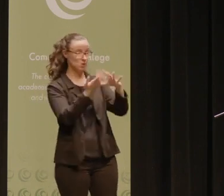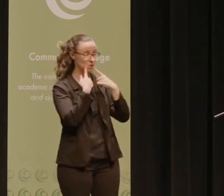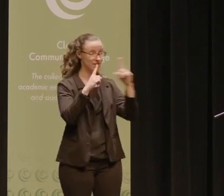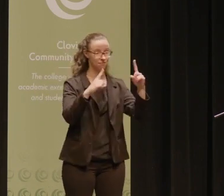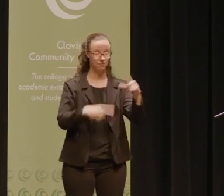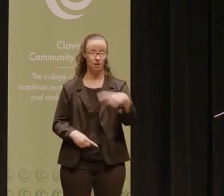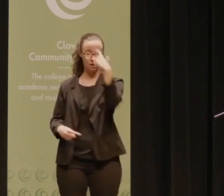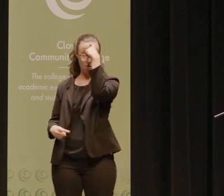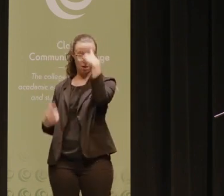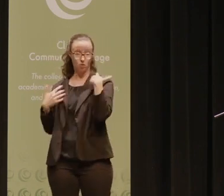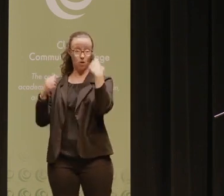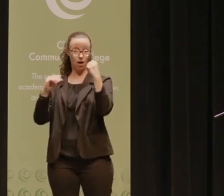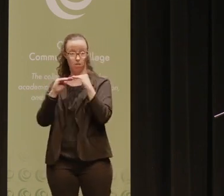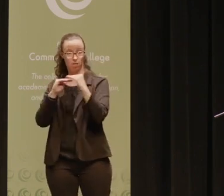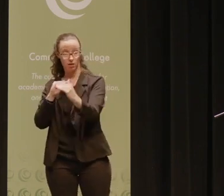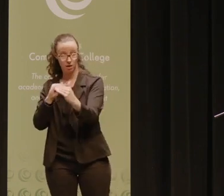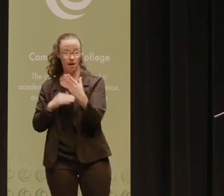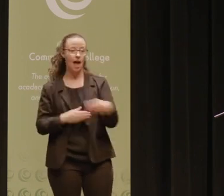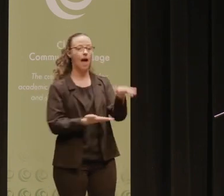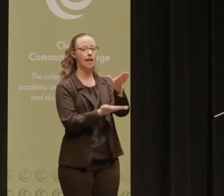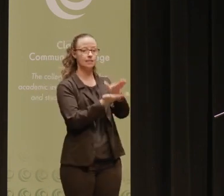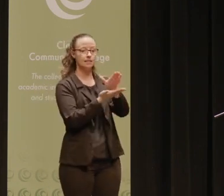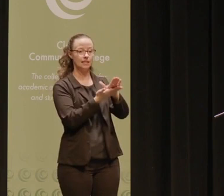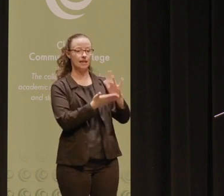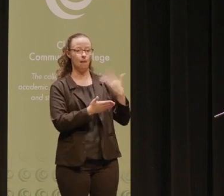mental health and wellness, and campus climate.